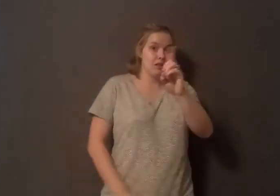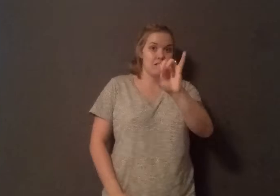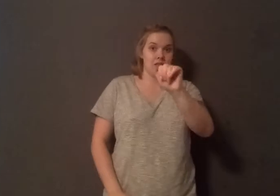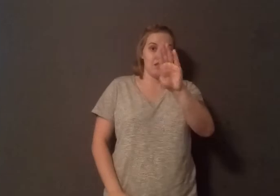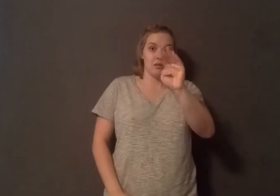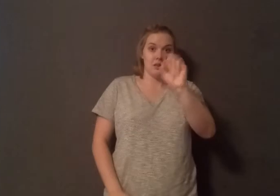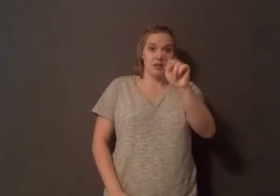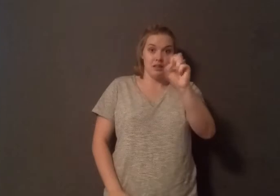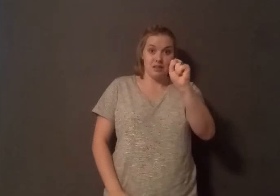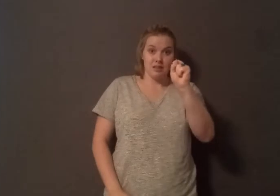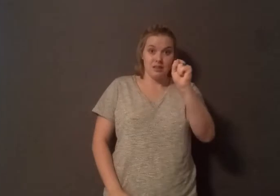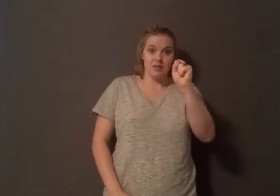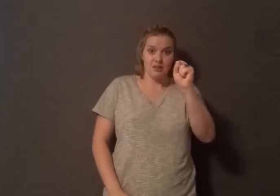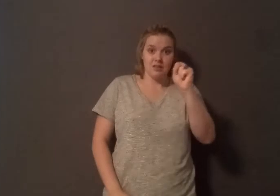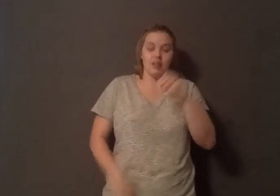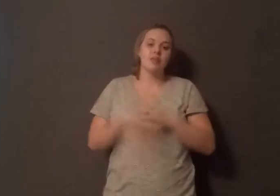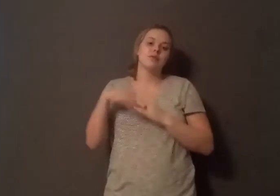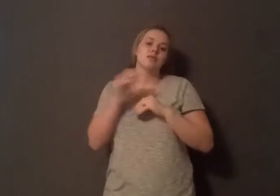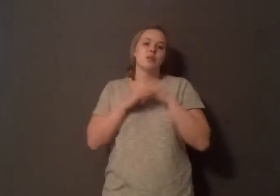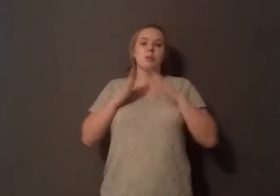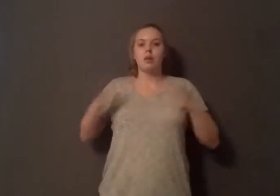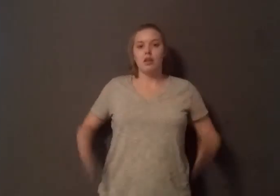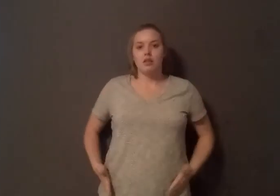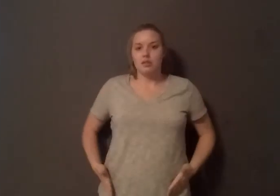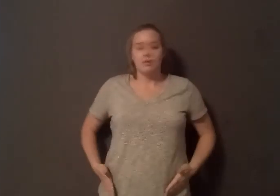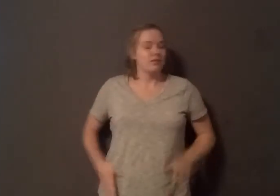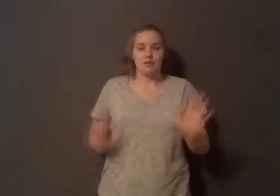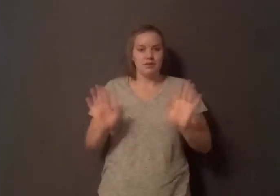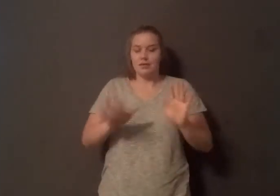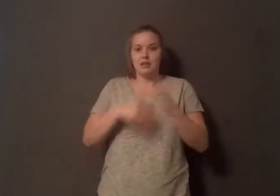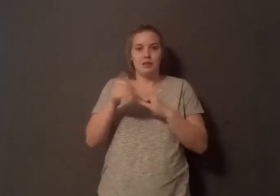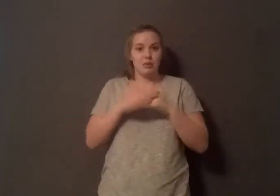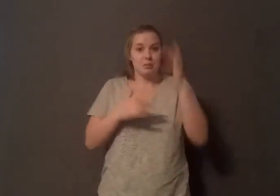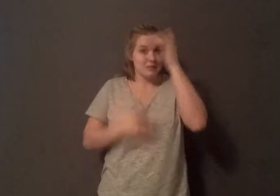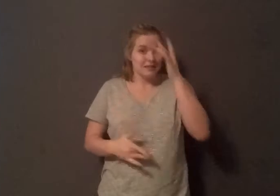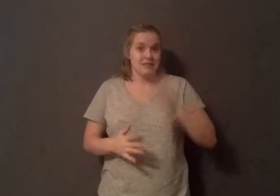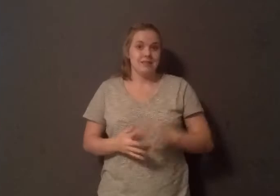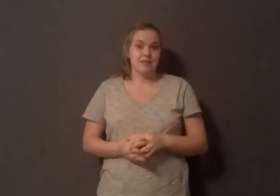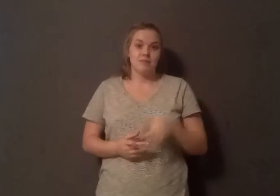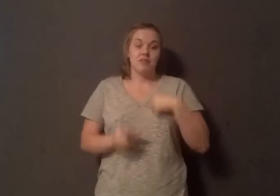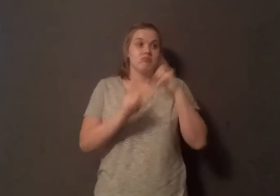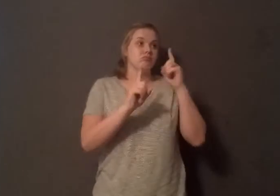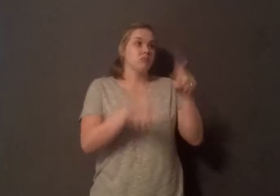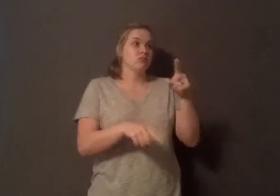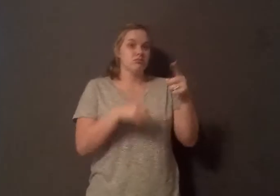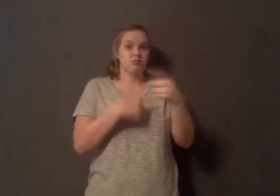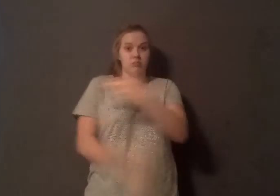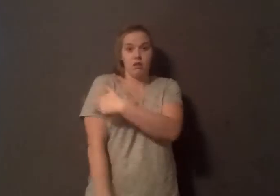bodies. But this movement to be comfortable with our bodies has made us comfortable with being sick. And that's a huge problem. I go into the hospital, and I look around me, people on